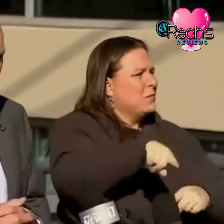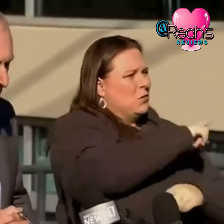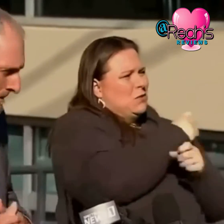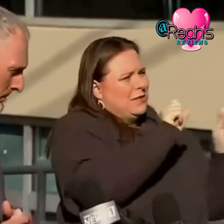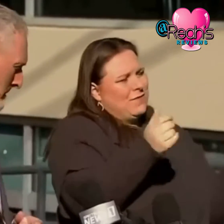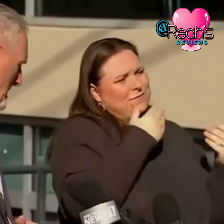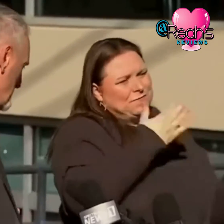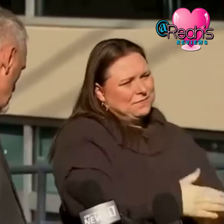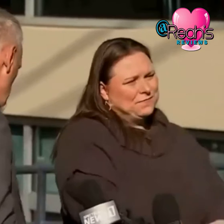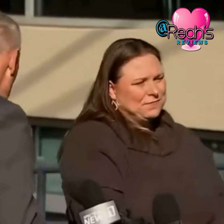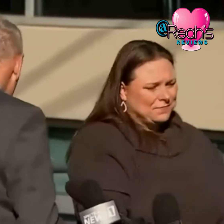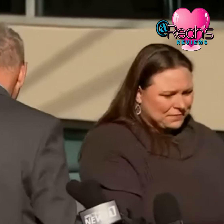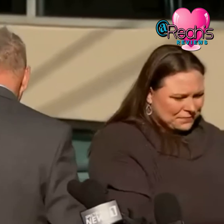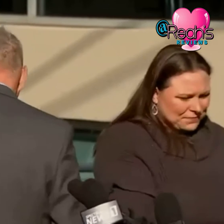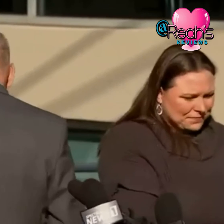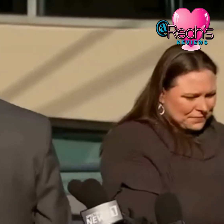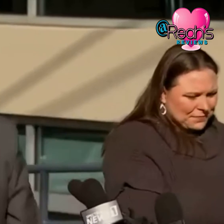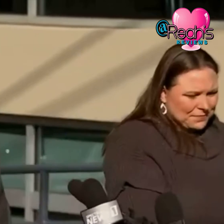thank you